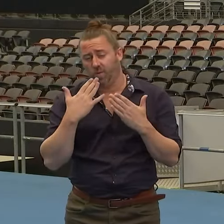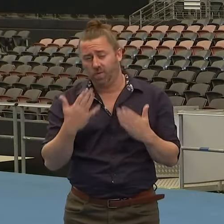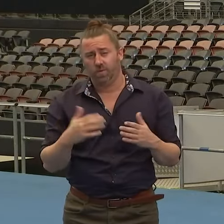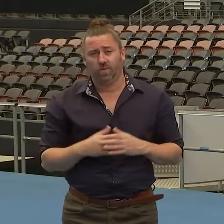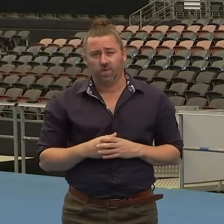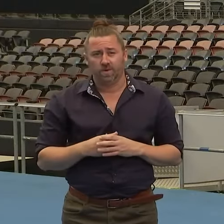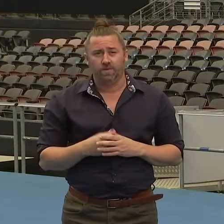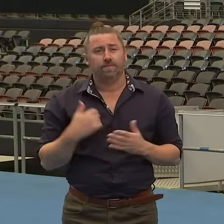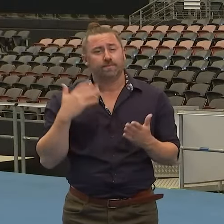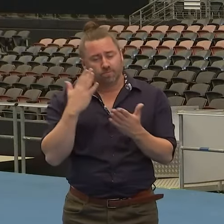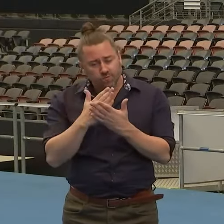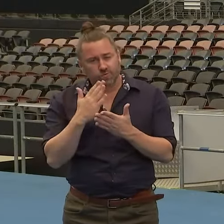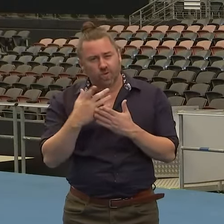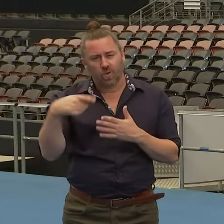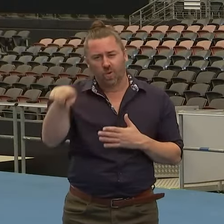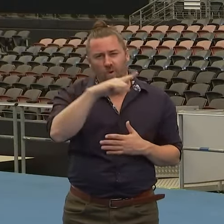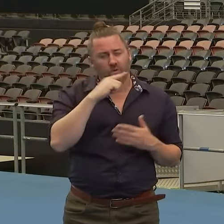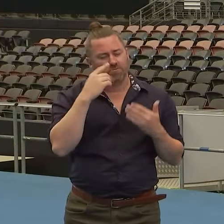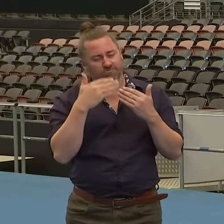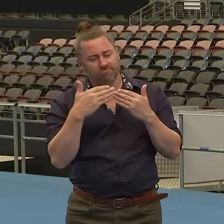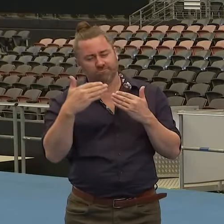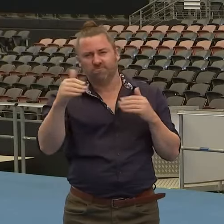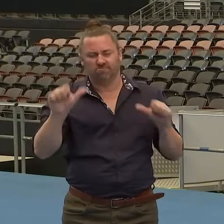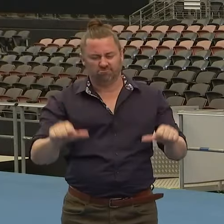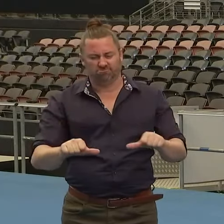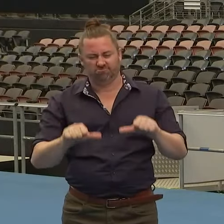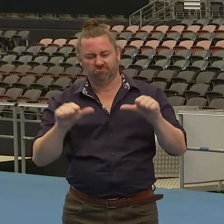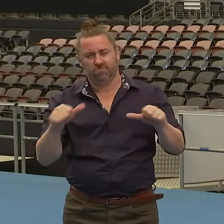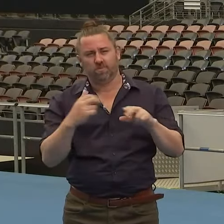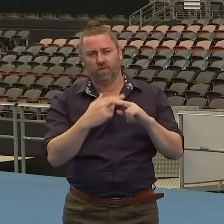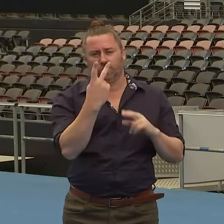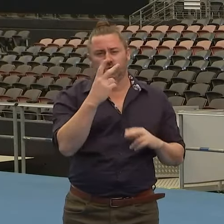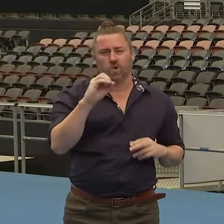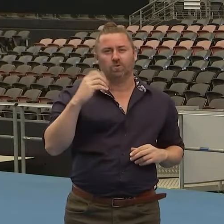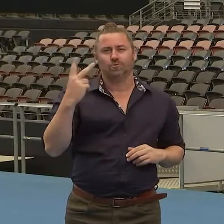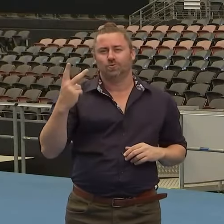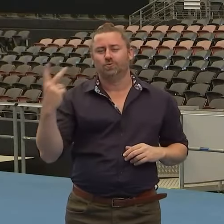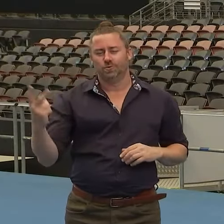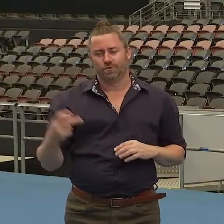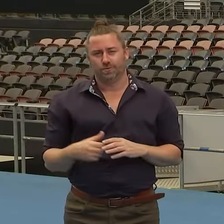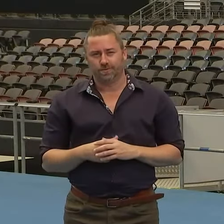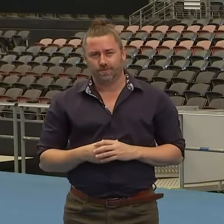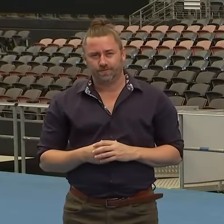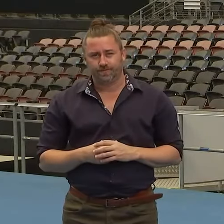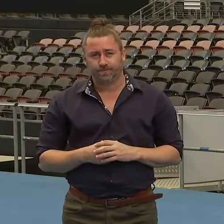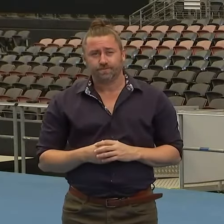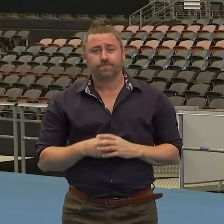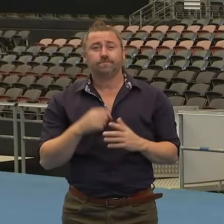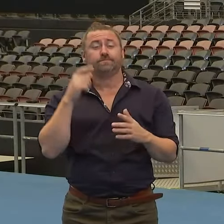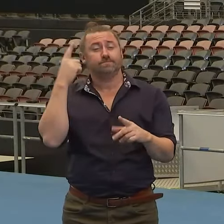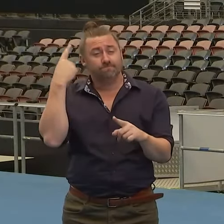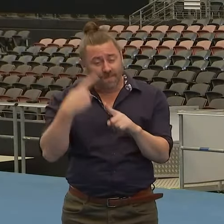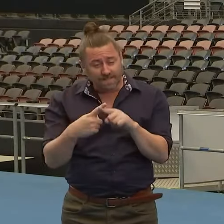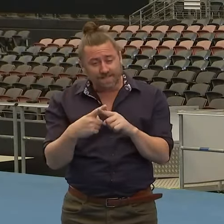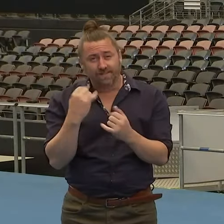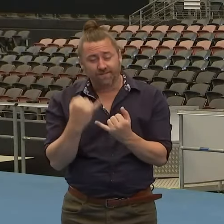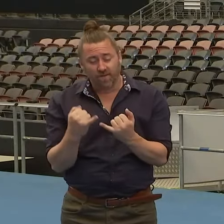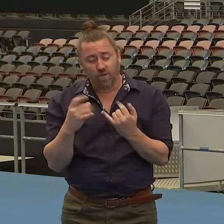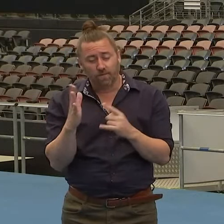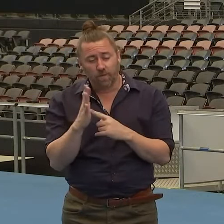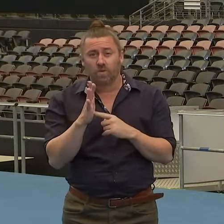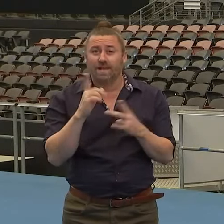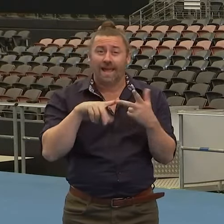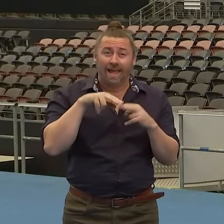sure that they will continue to do the right thing in 2022. Most importantly, if you are symptomatic, please